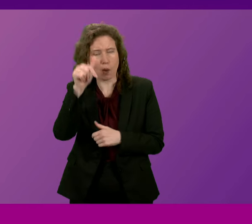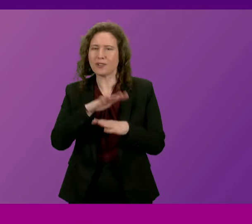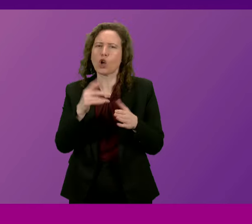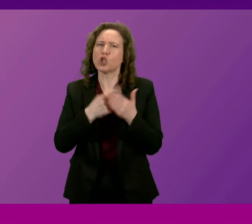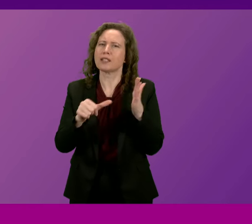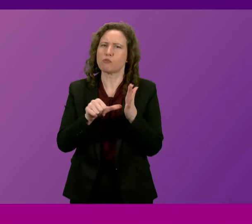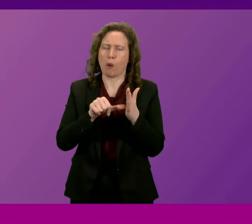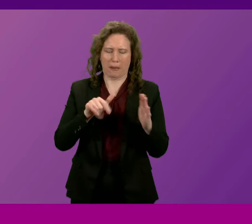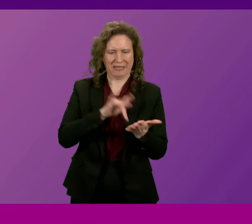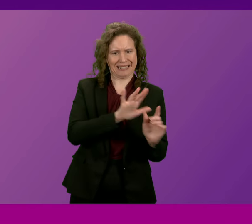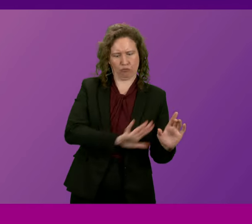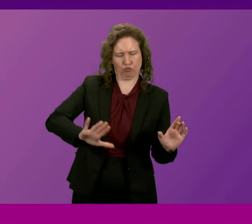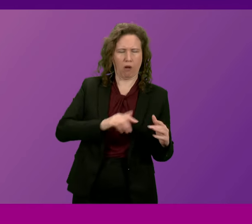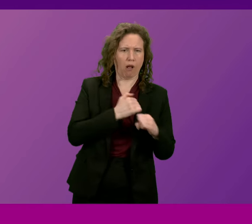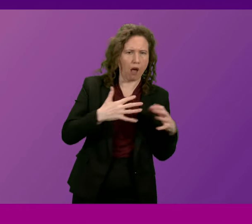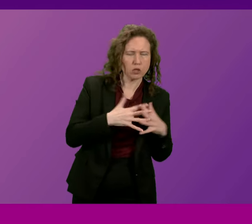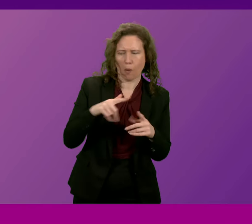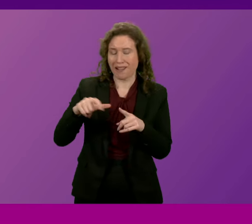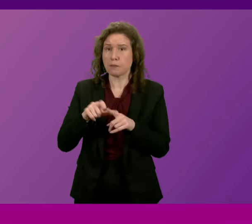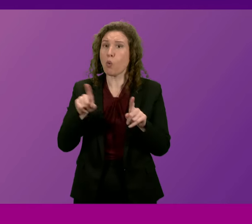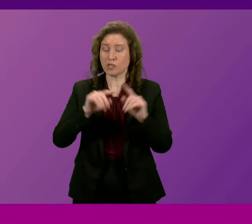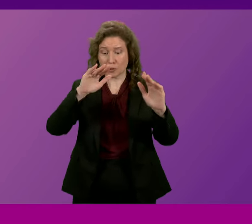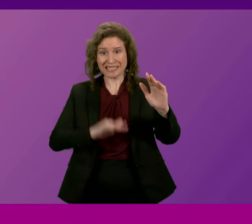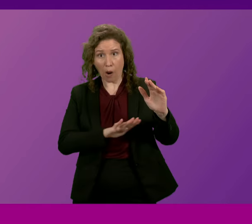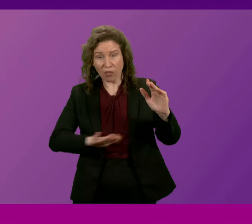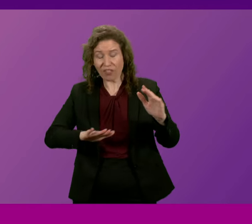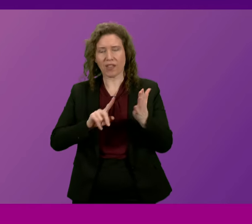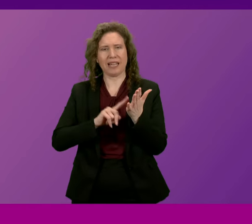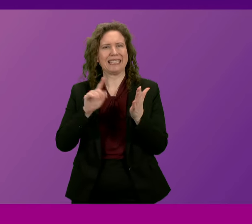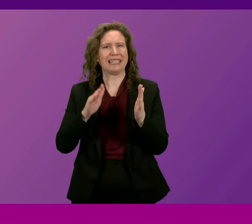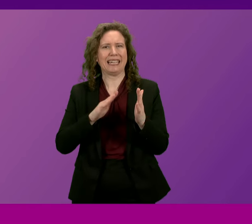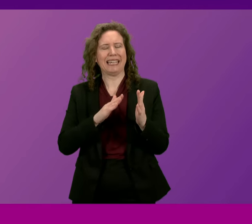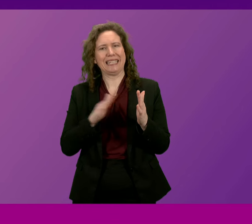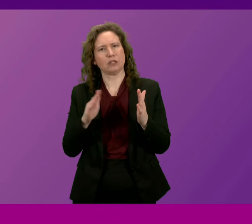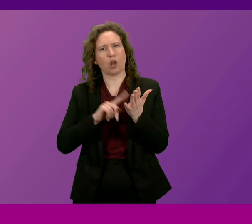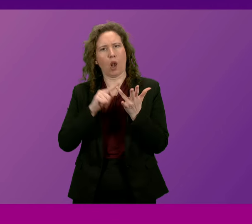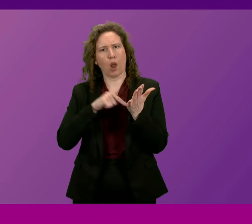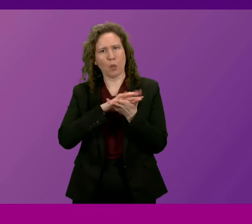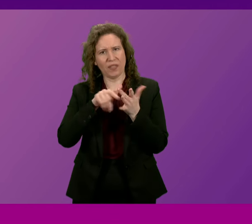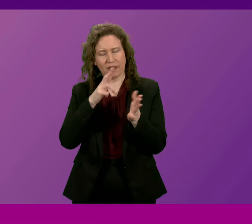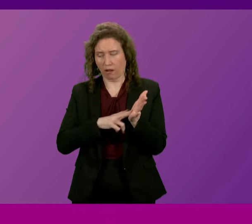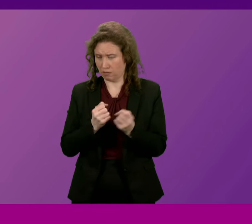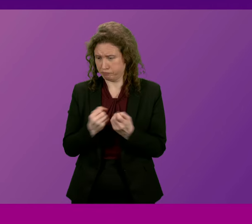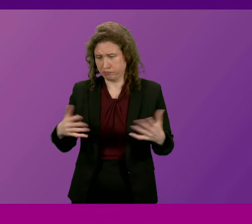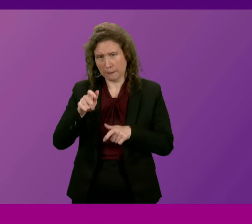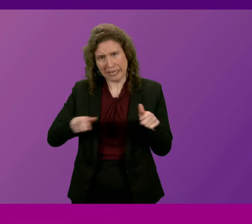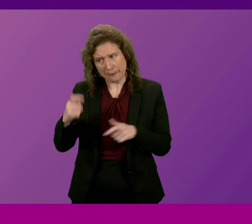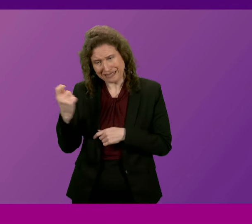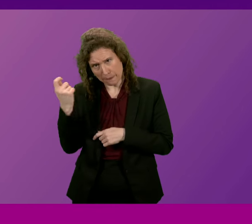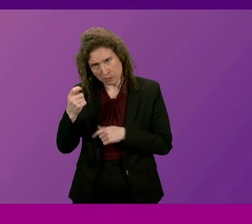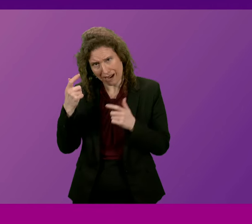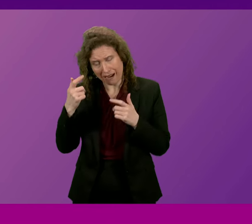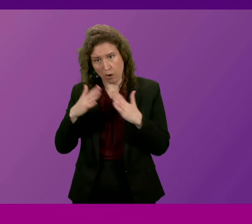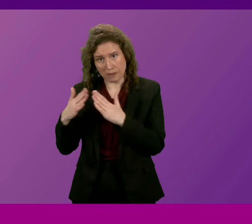a problem across the Central Belt. In South Scotland, in East Lothian, 354 households are in temporary accommodation. 50